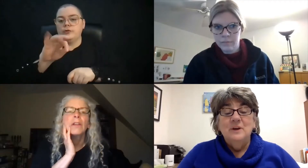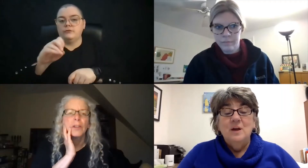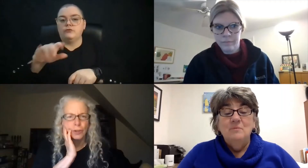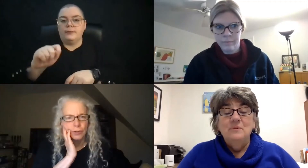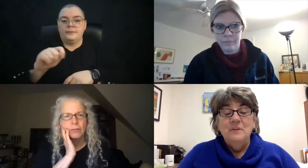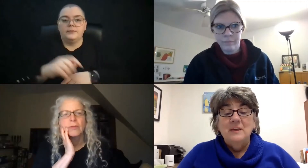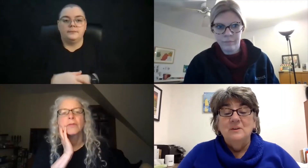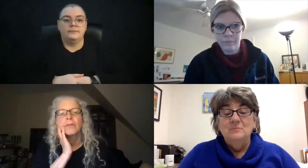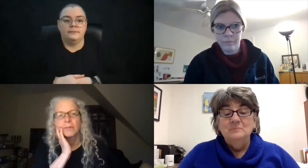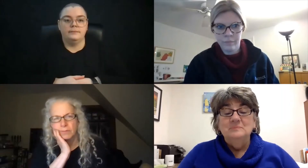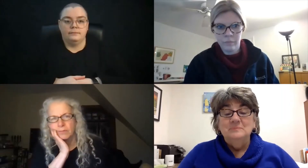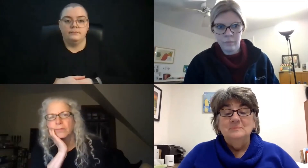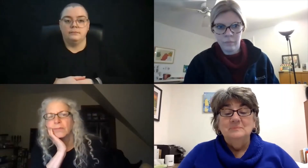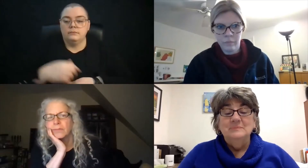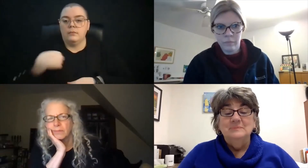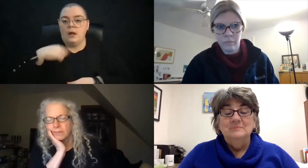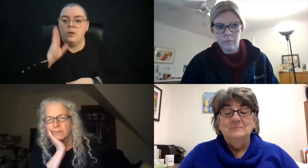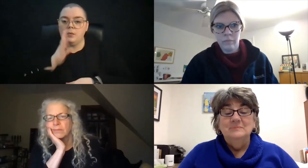That's very helpful. Thank you.